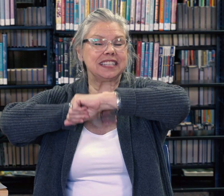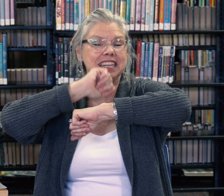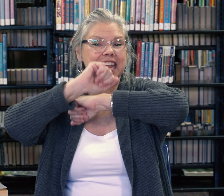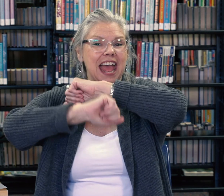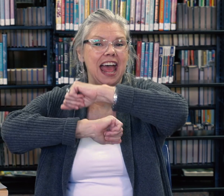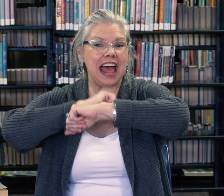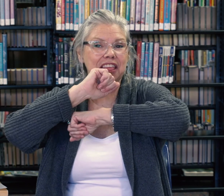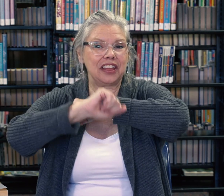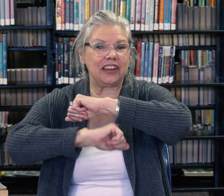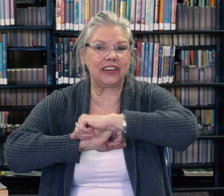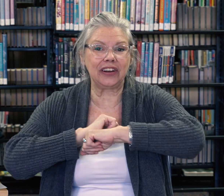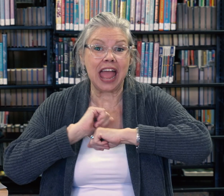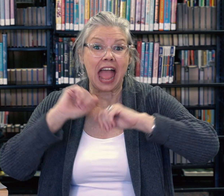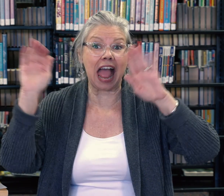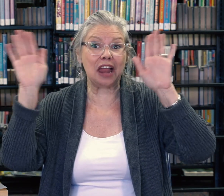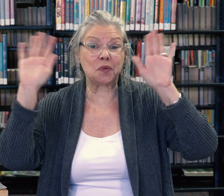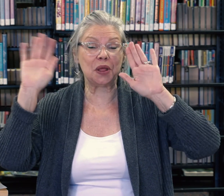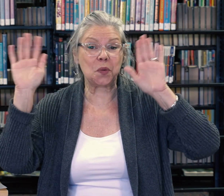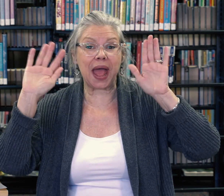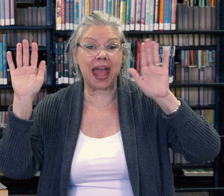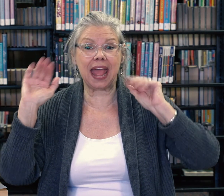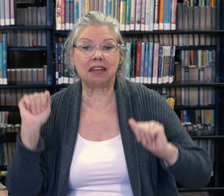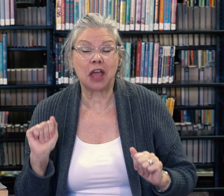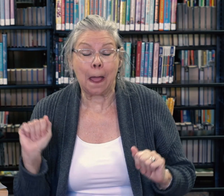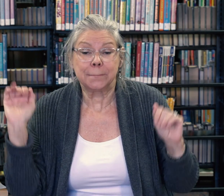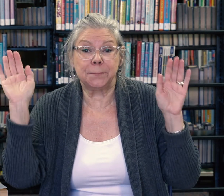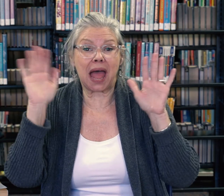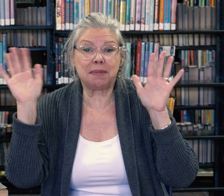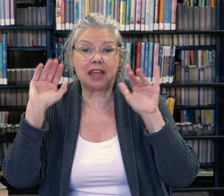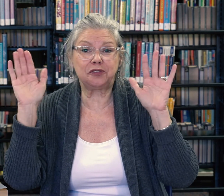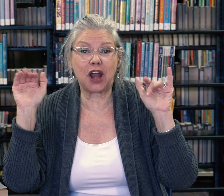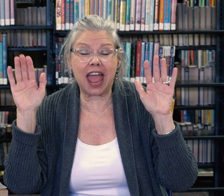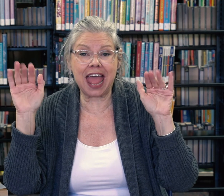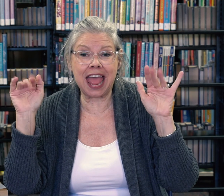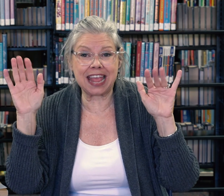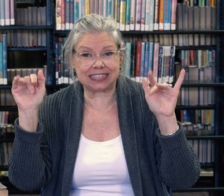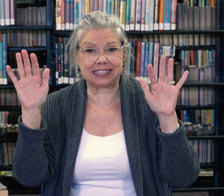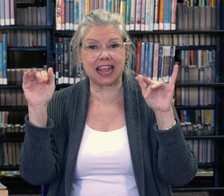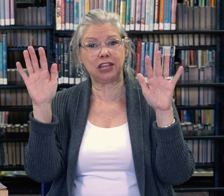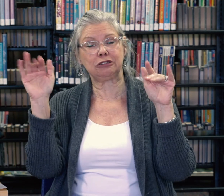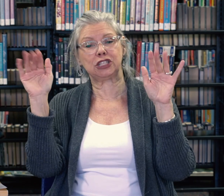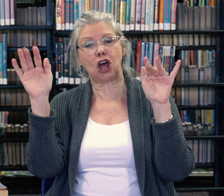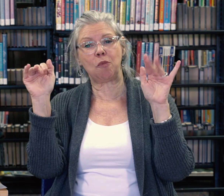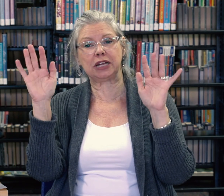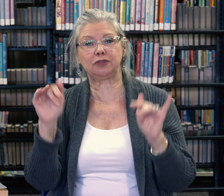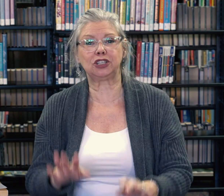together and we wave bye my friends thank you so much for